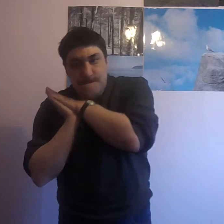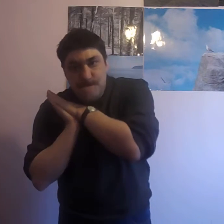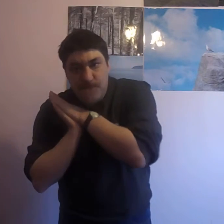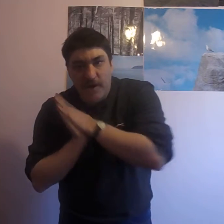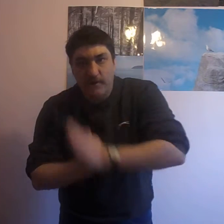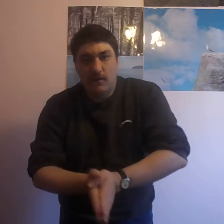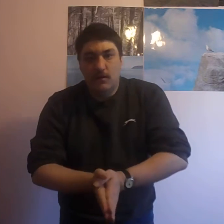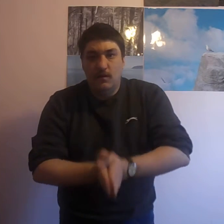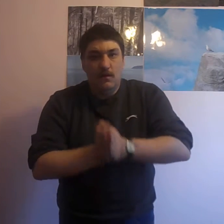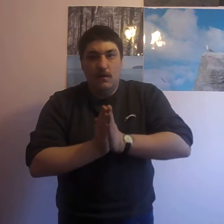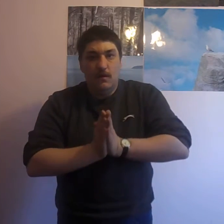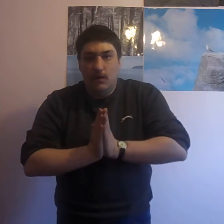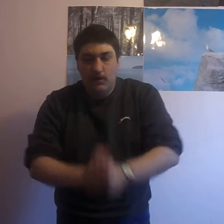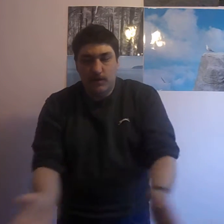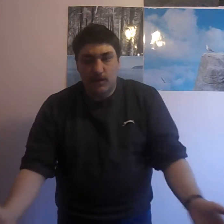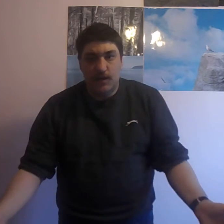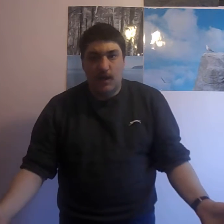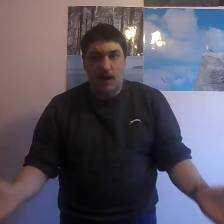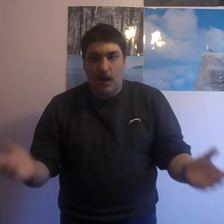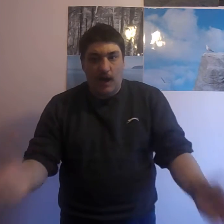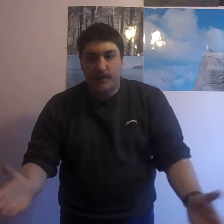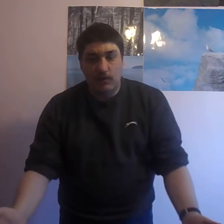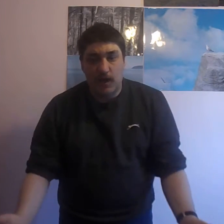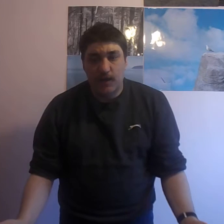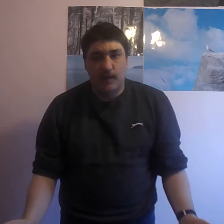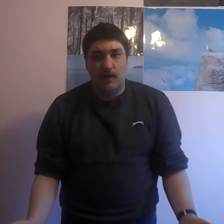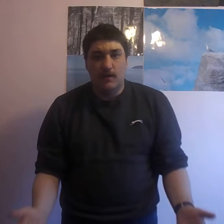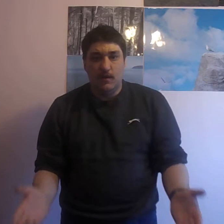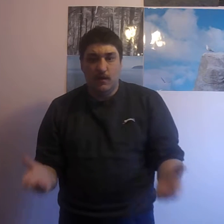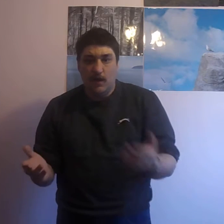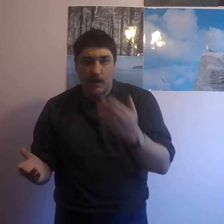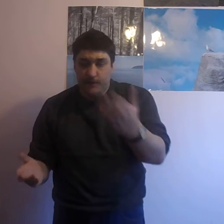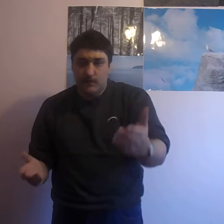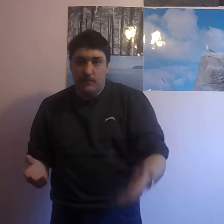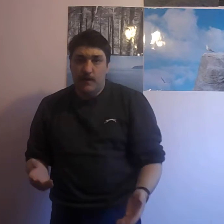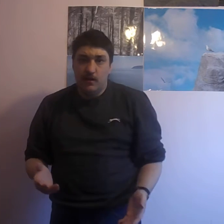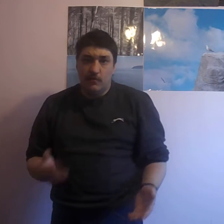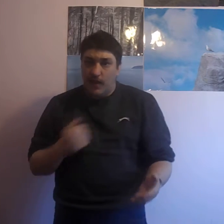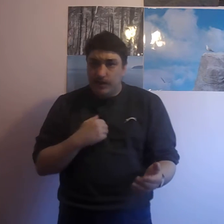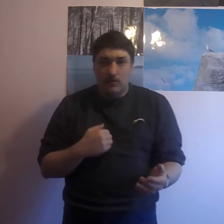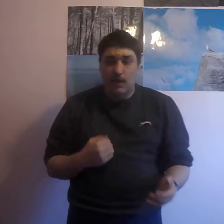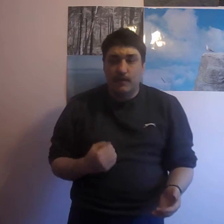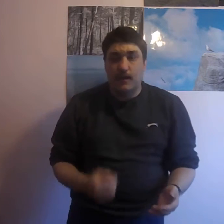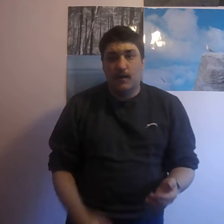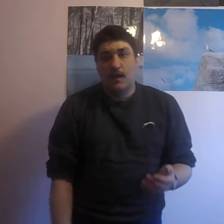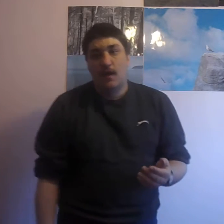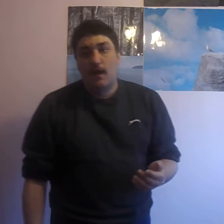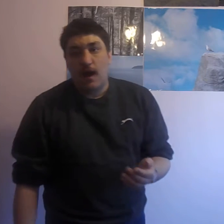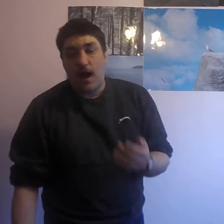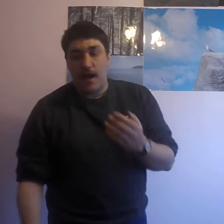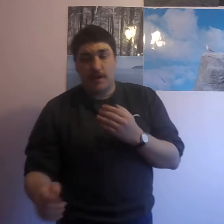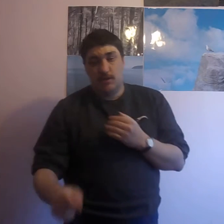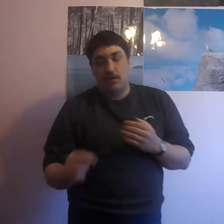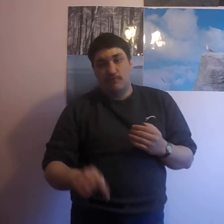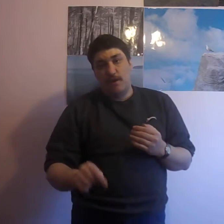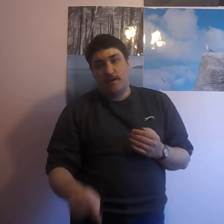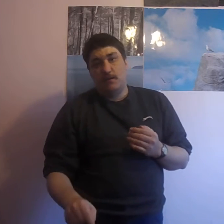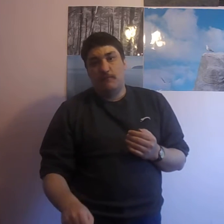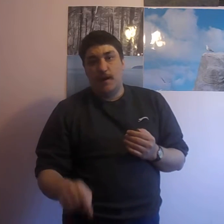But honestly I don't like that. And I don't know about you but I don't like that. I actually got rid of my